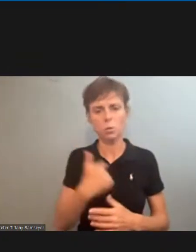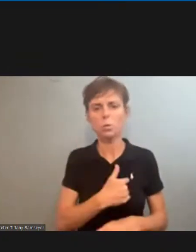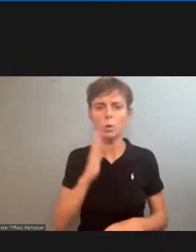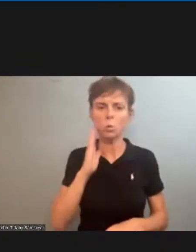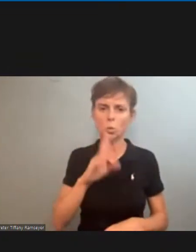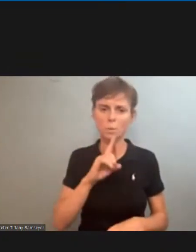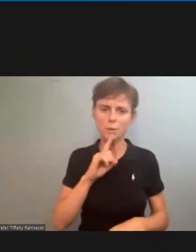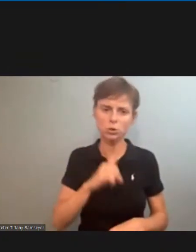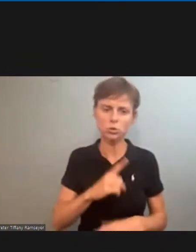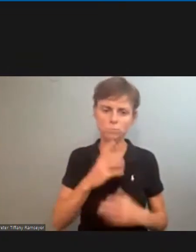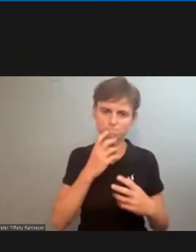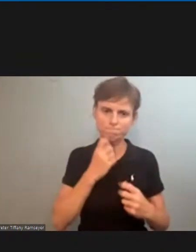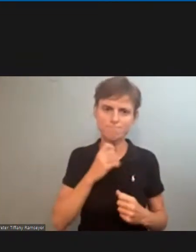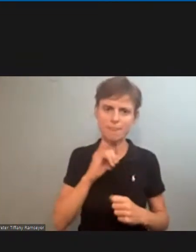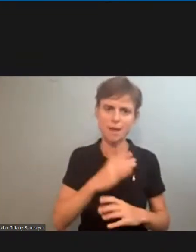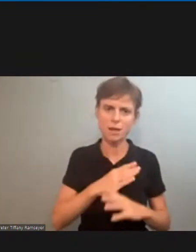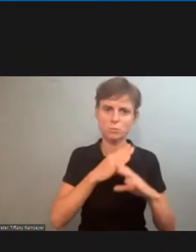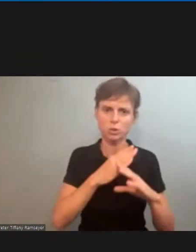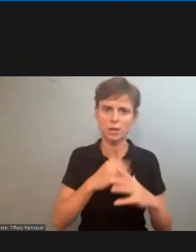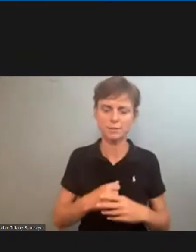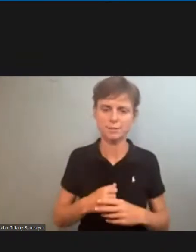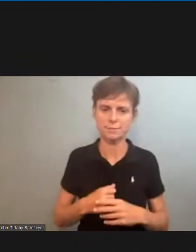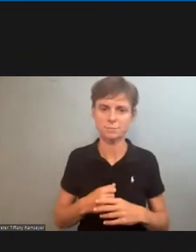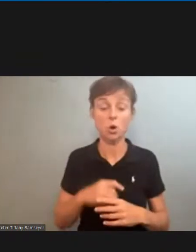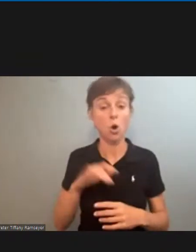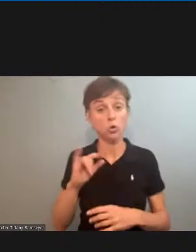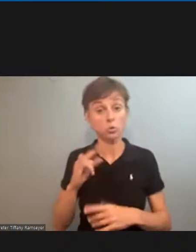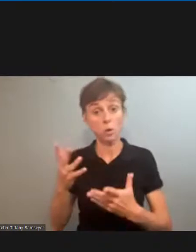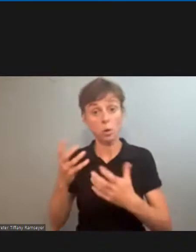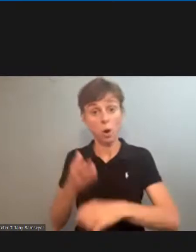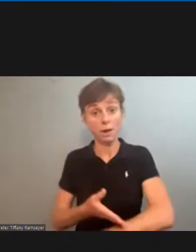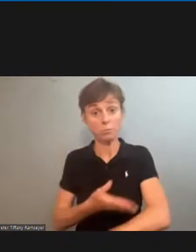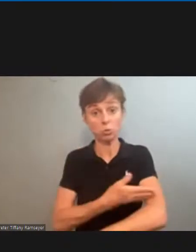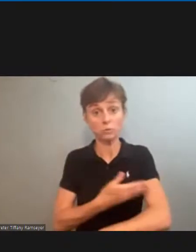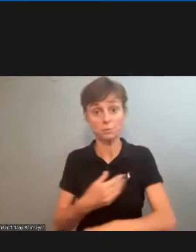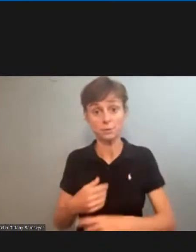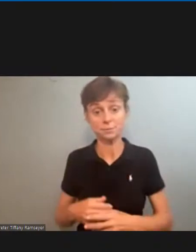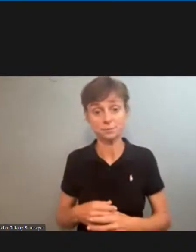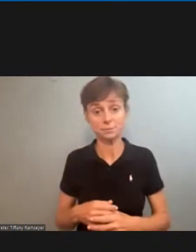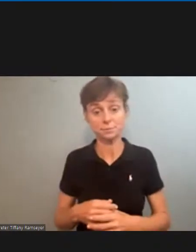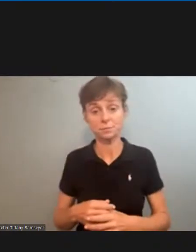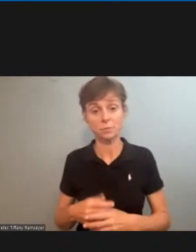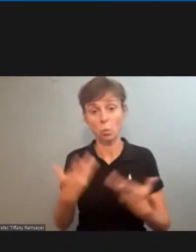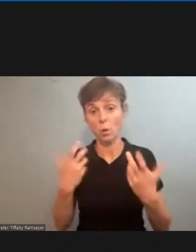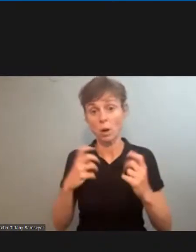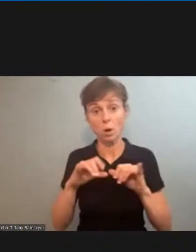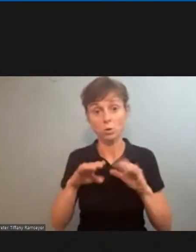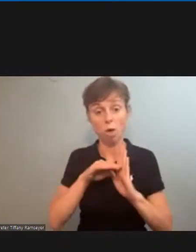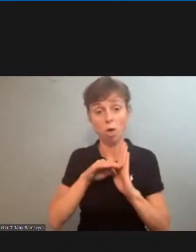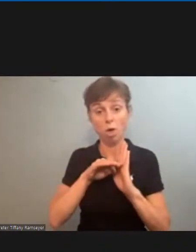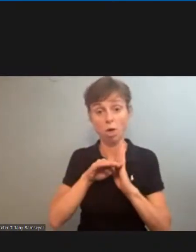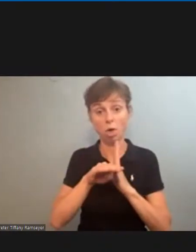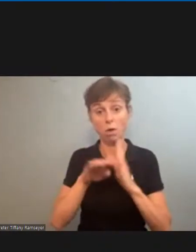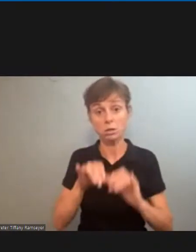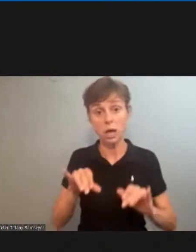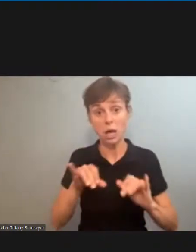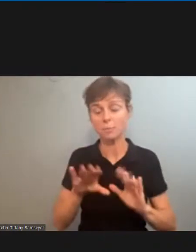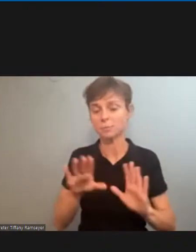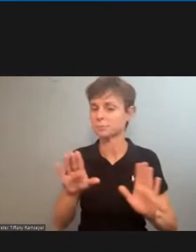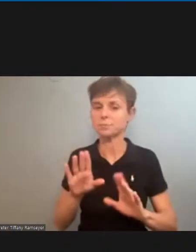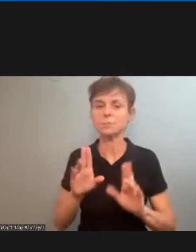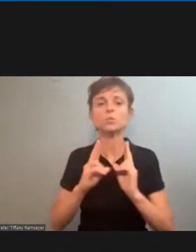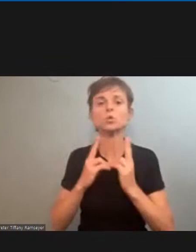protected and then we want to enhance we we're not here to tread water all right unions are about